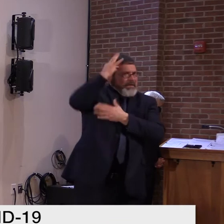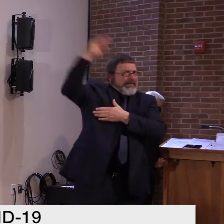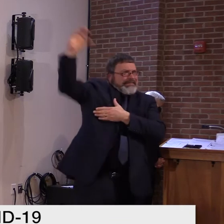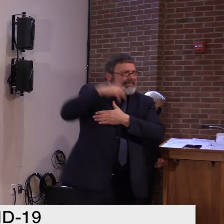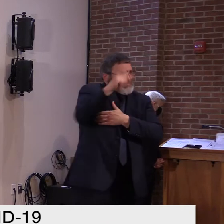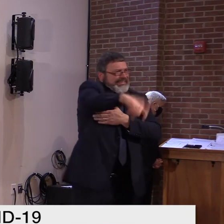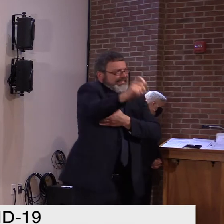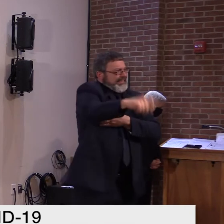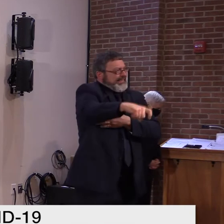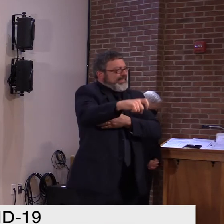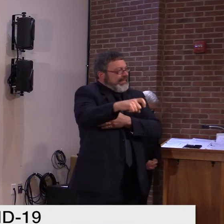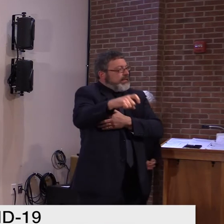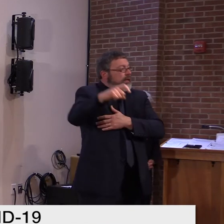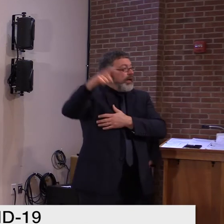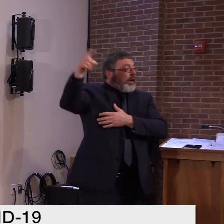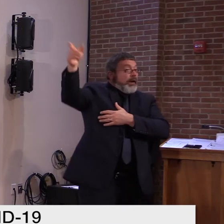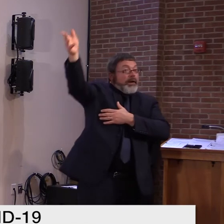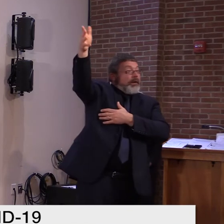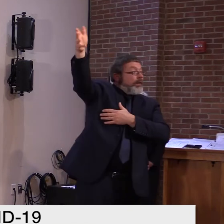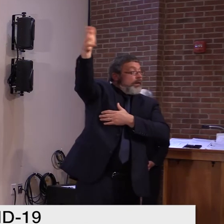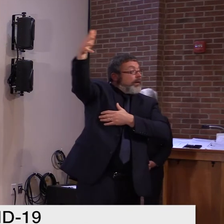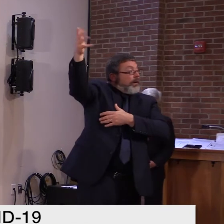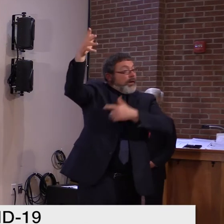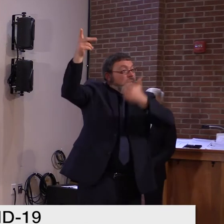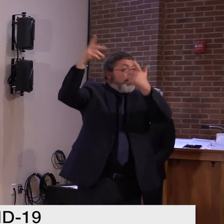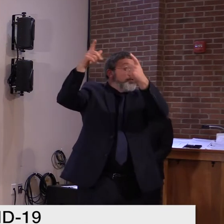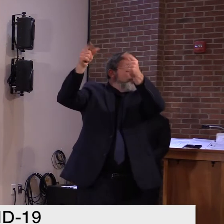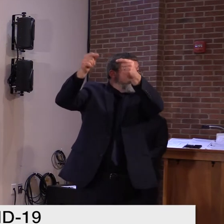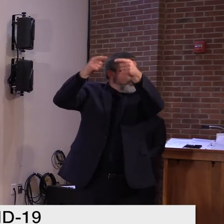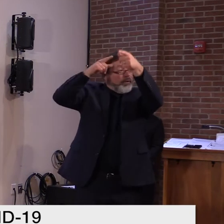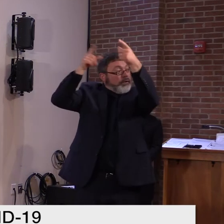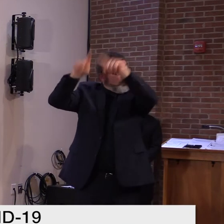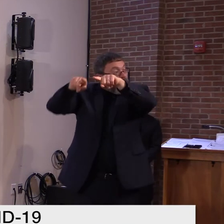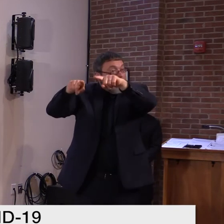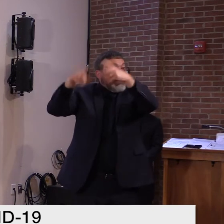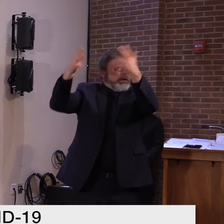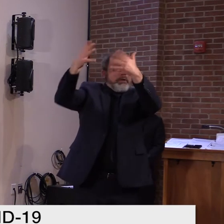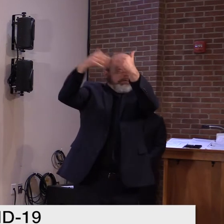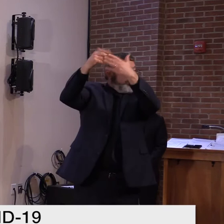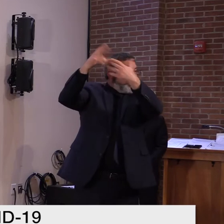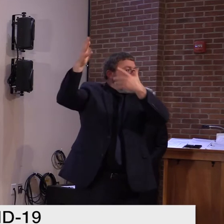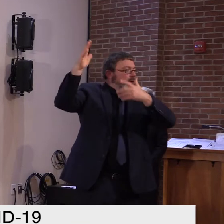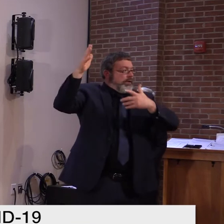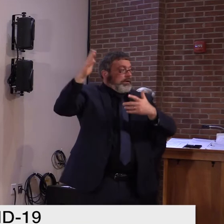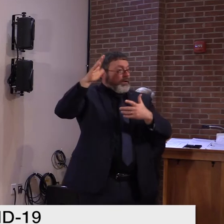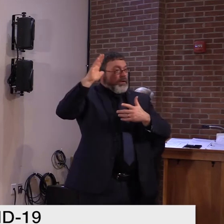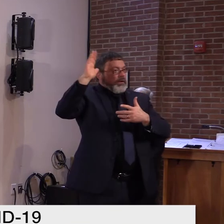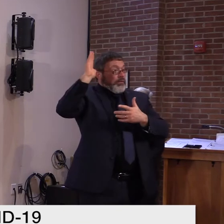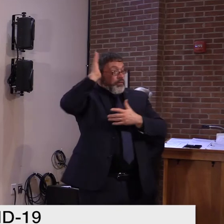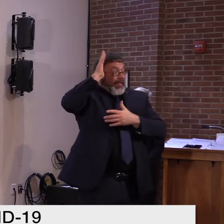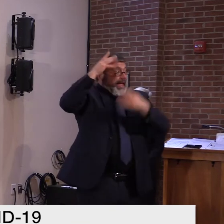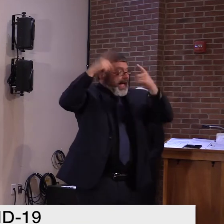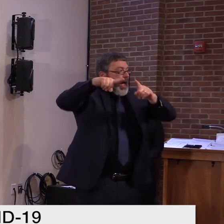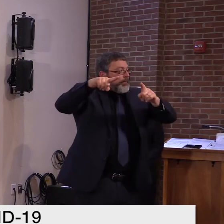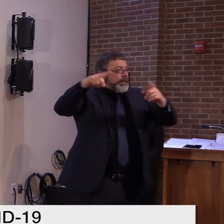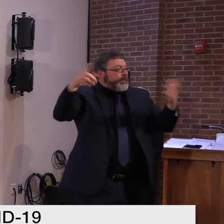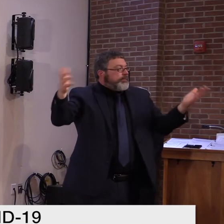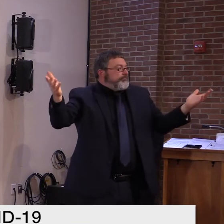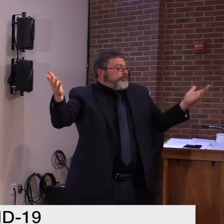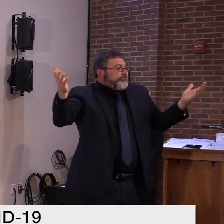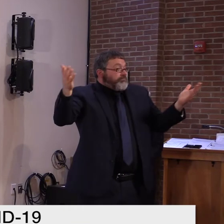this lame duck session in December or whether we have to wait until the new president is sworn in.